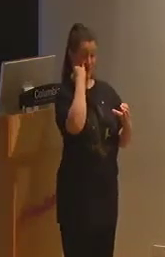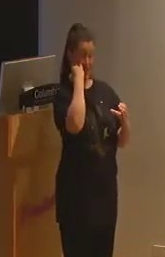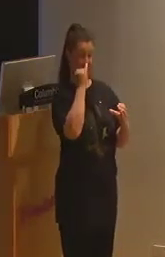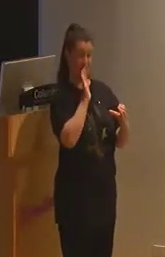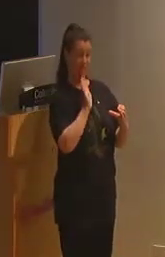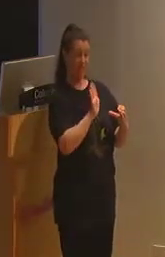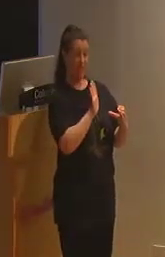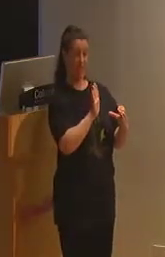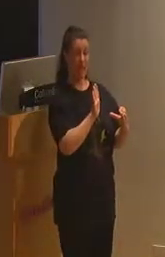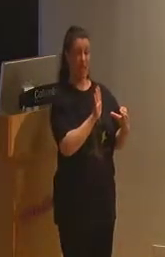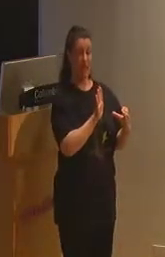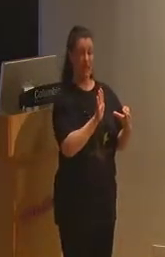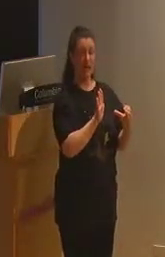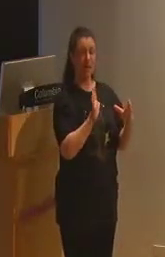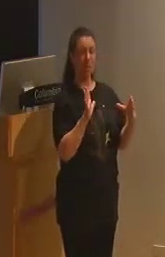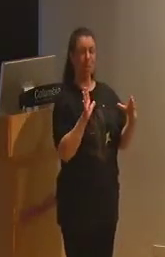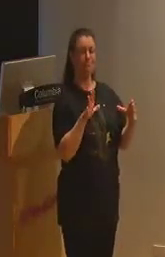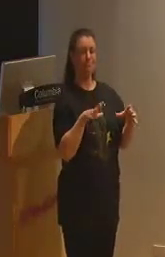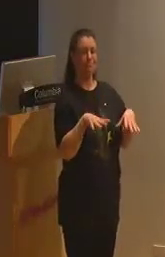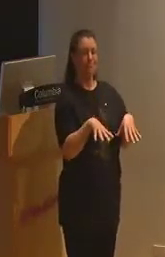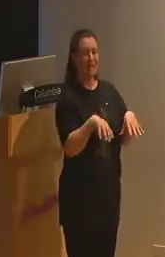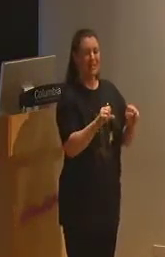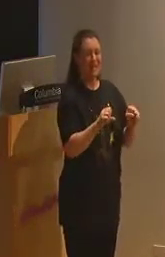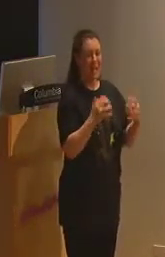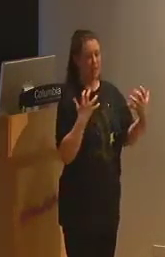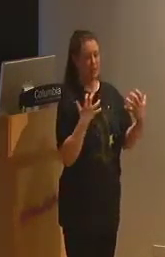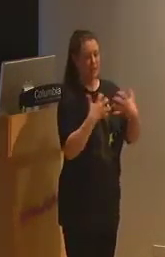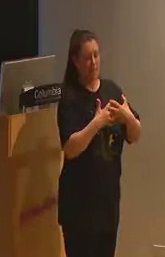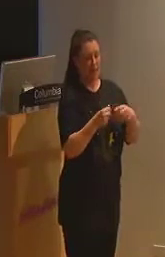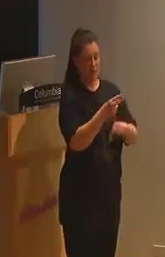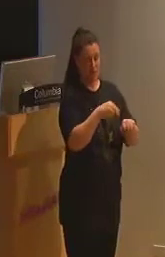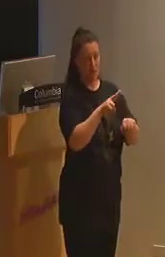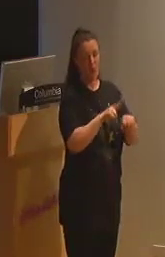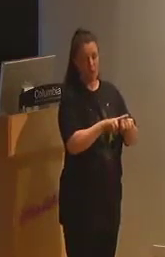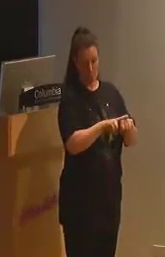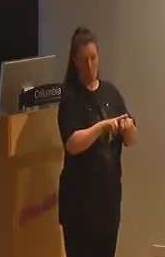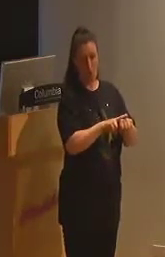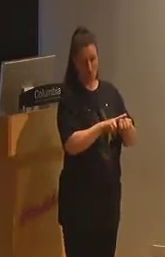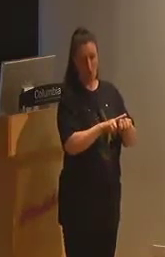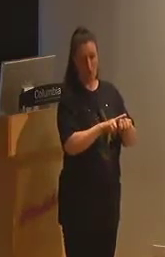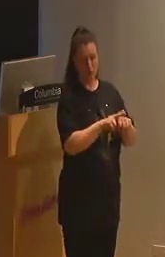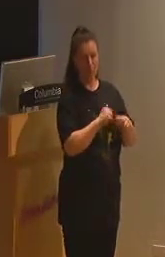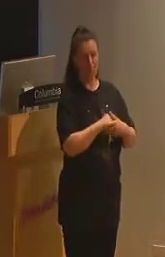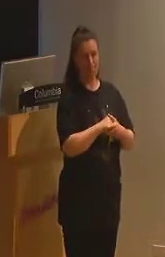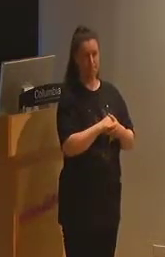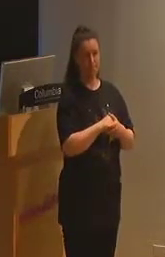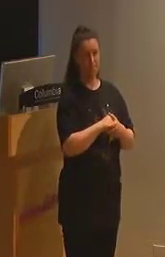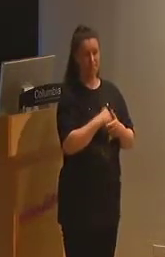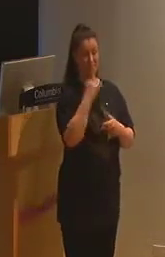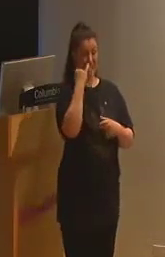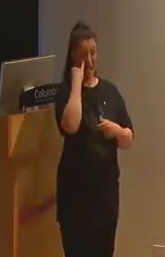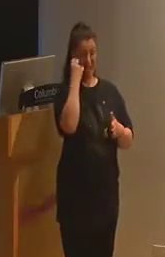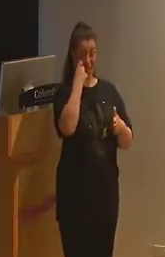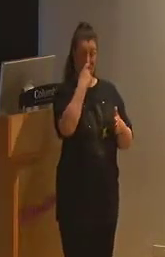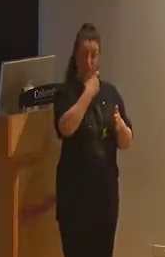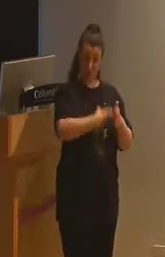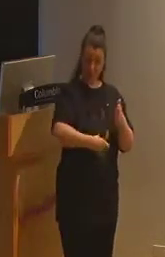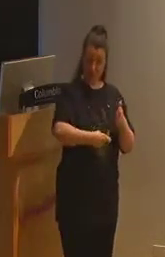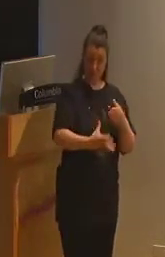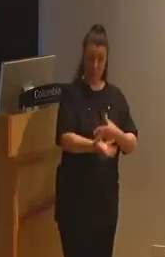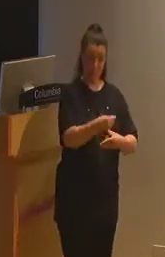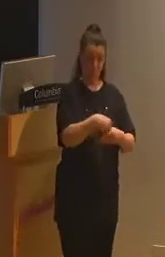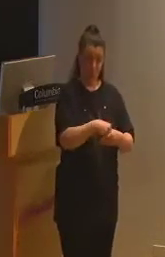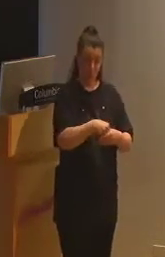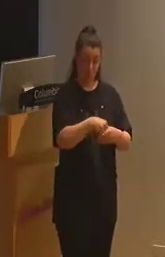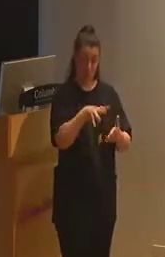standards of that environment. On the whole, inclusion remains the ideal only so long as the cost to include a student with a